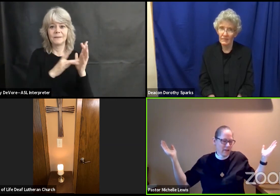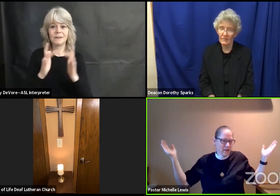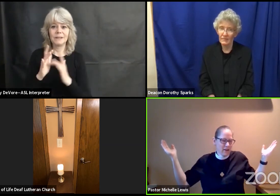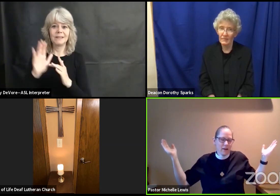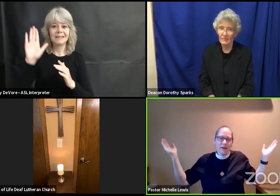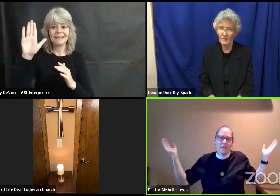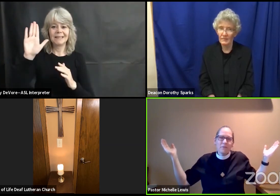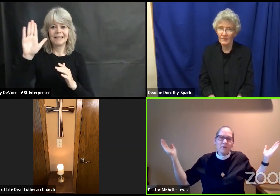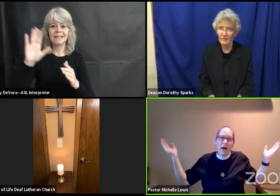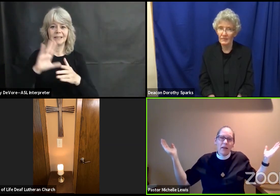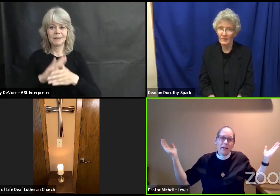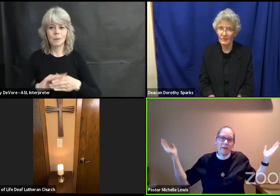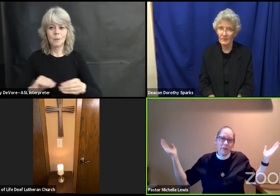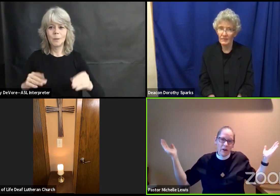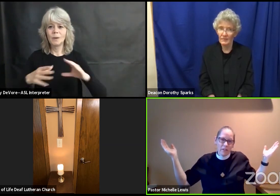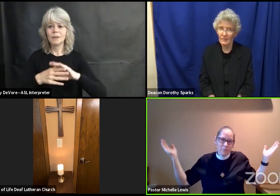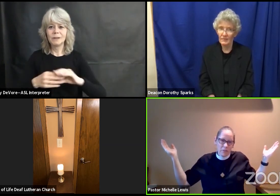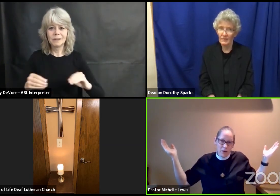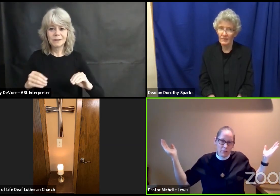do not let your hearts be troubled